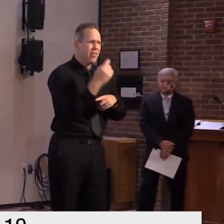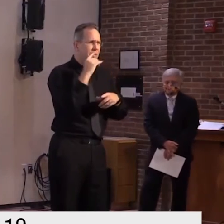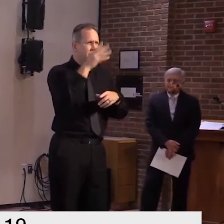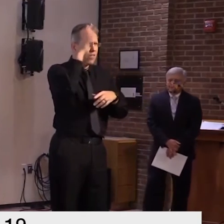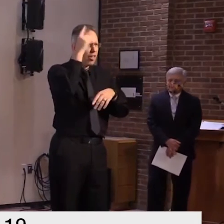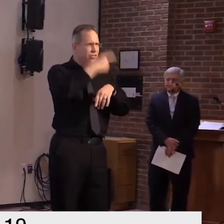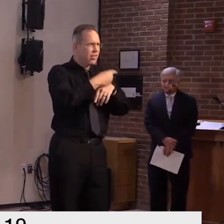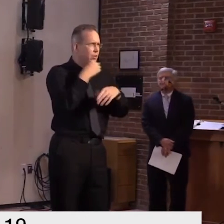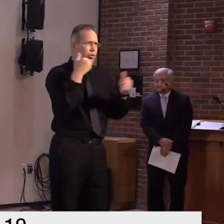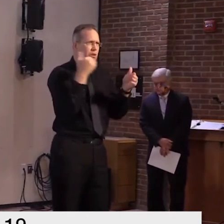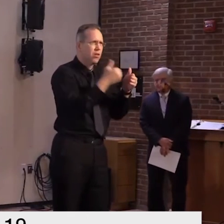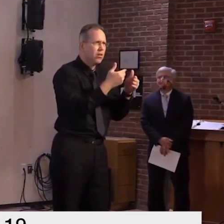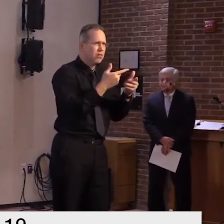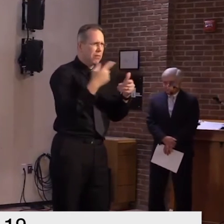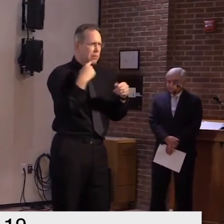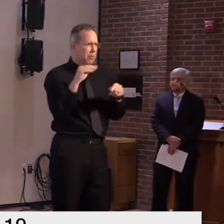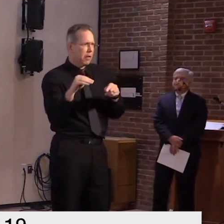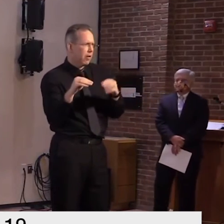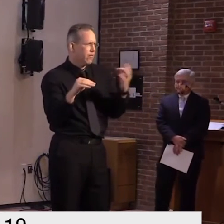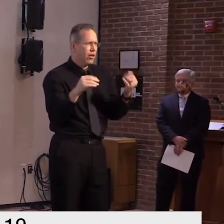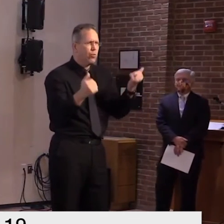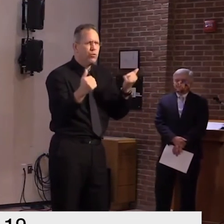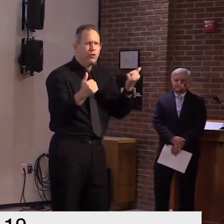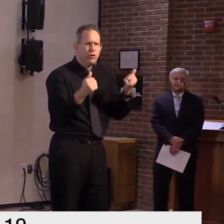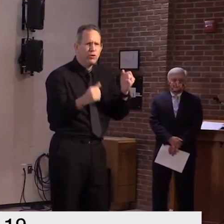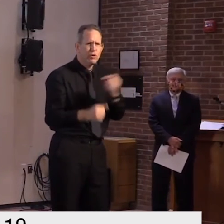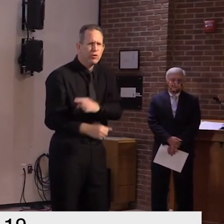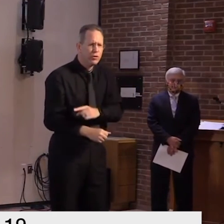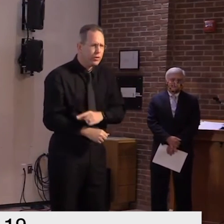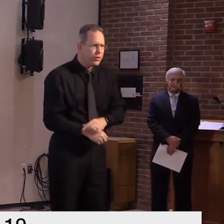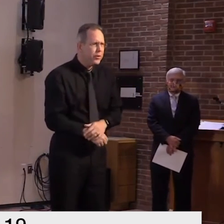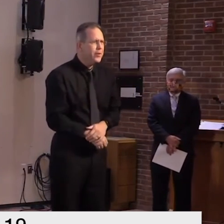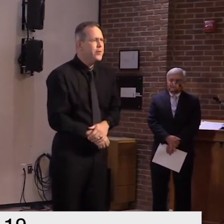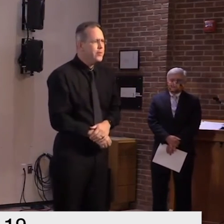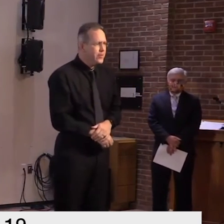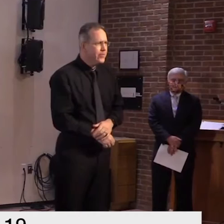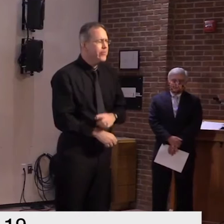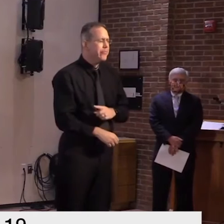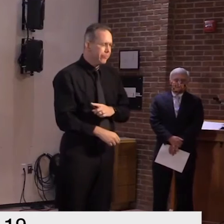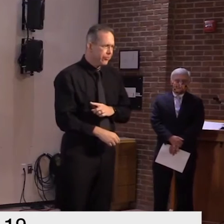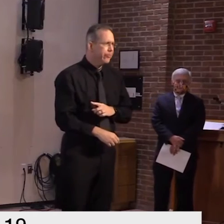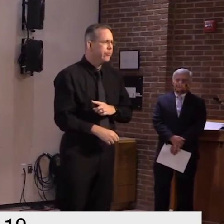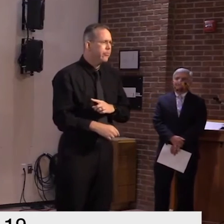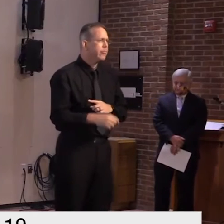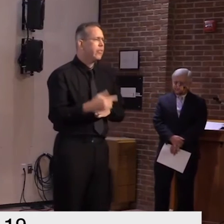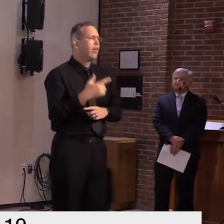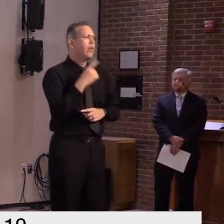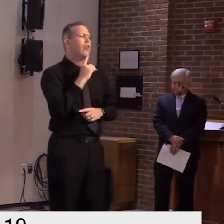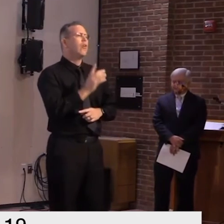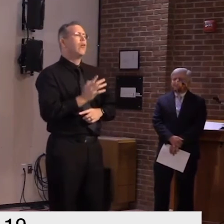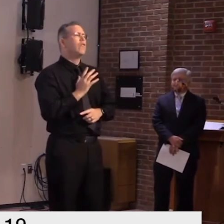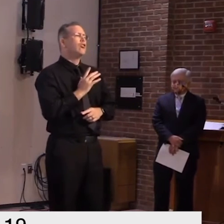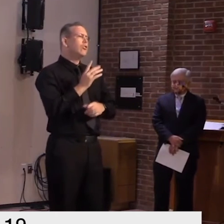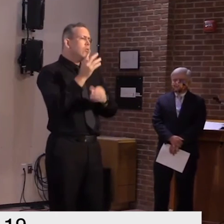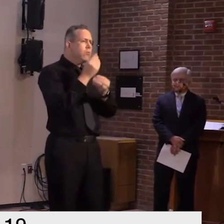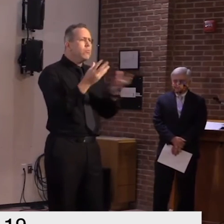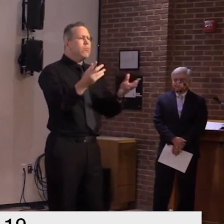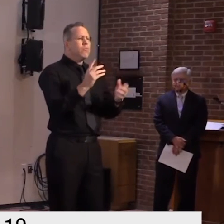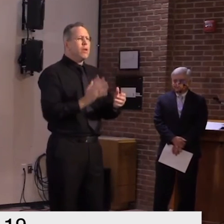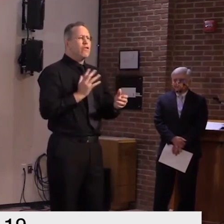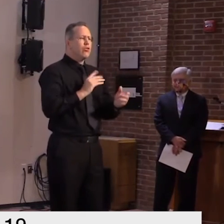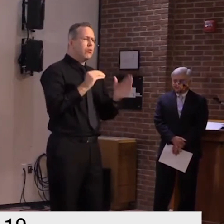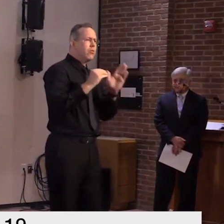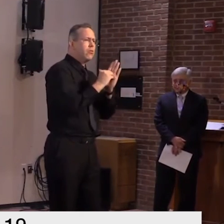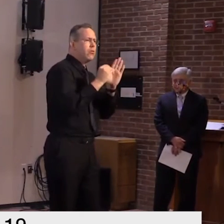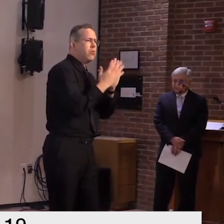sunday i think what they're trying to do is uh get it in place before that which would be great news for all of us so i look forward to that um